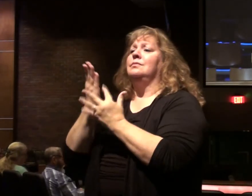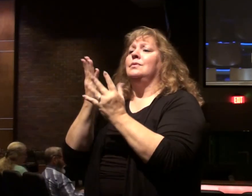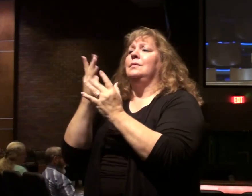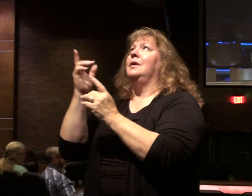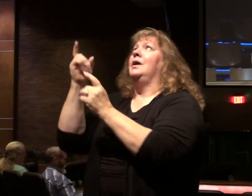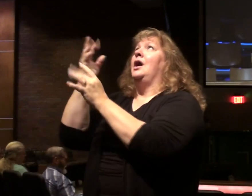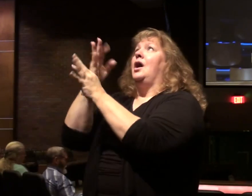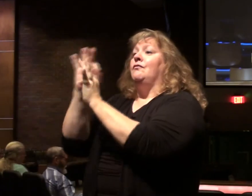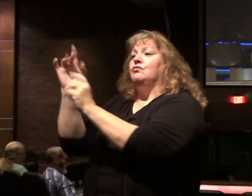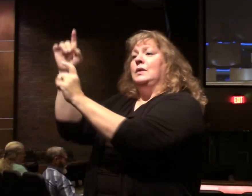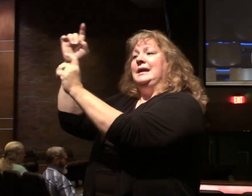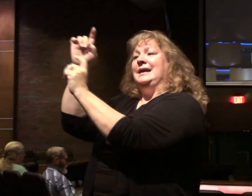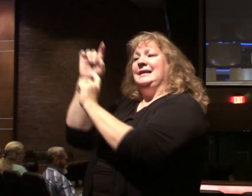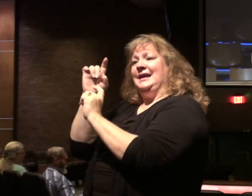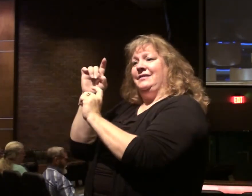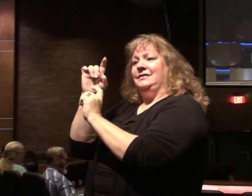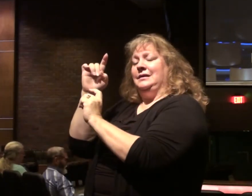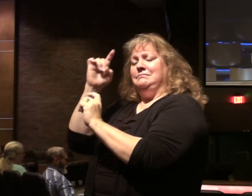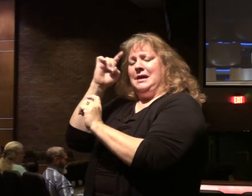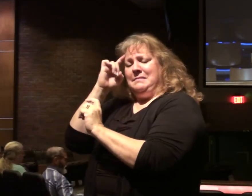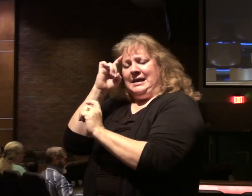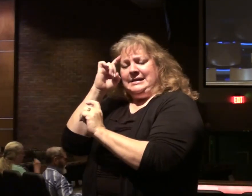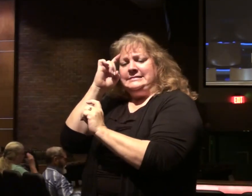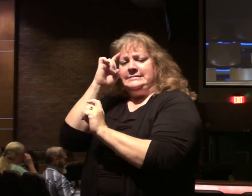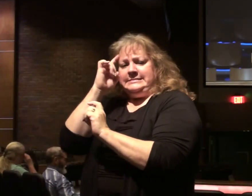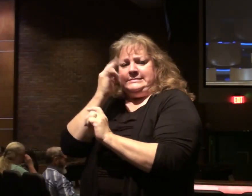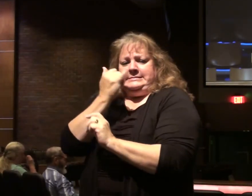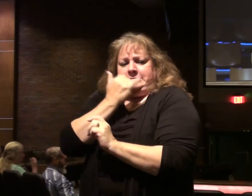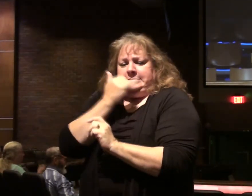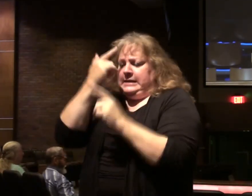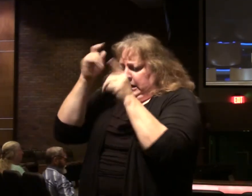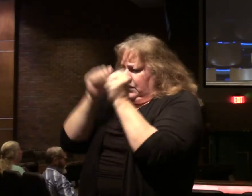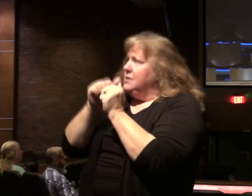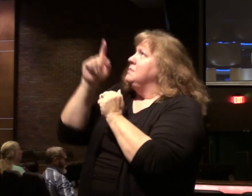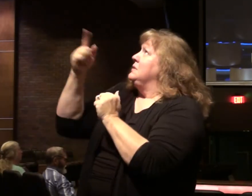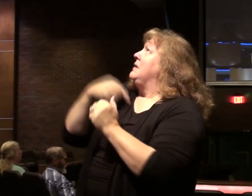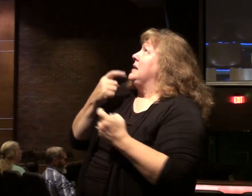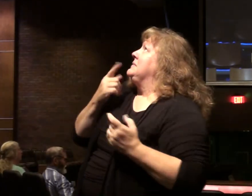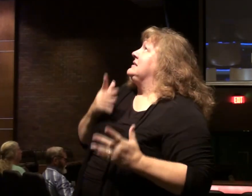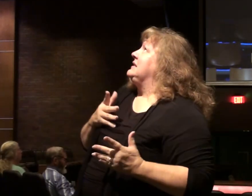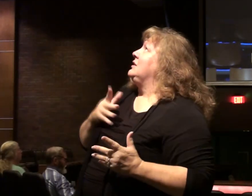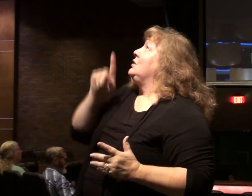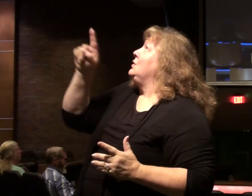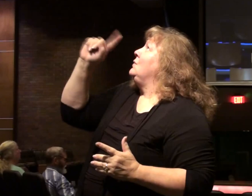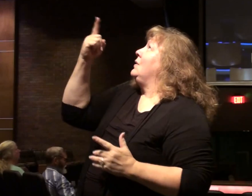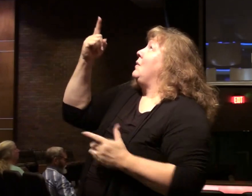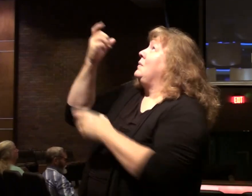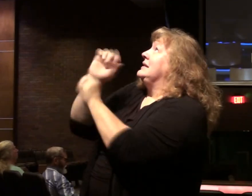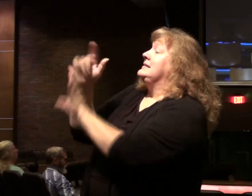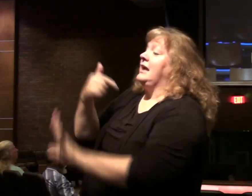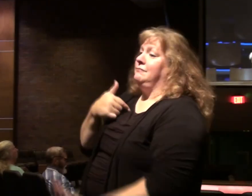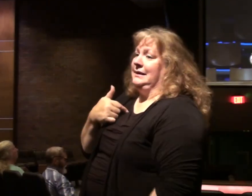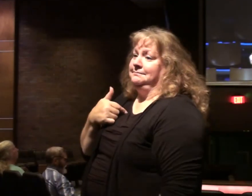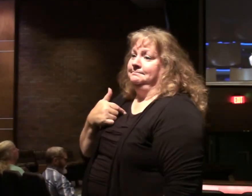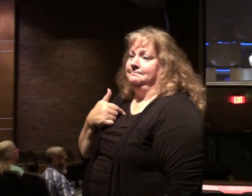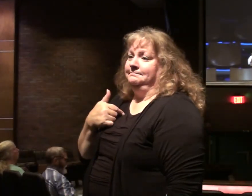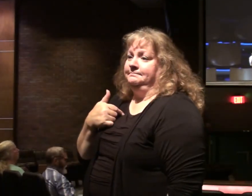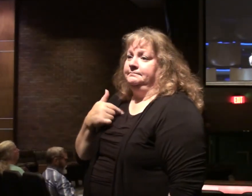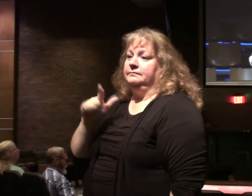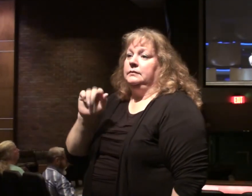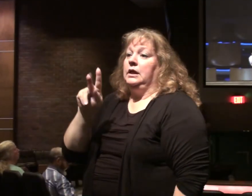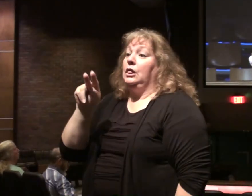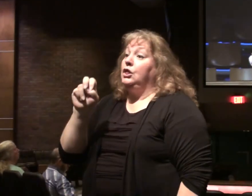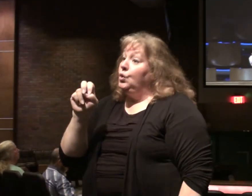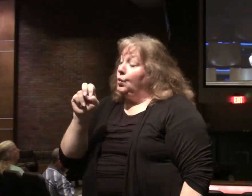God. You must repent, change your mind, and trust in Jesus Christ alone for salvation. Luke,